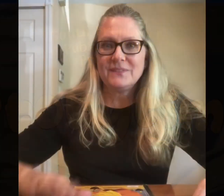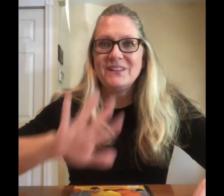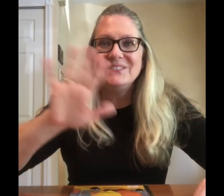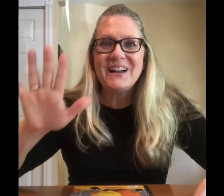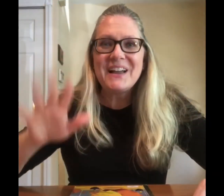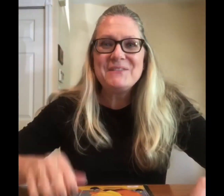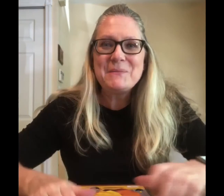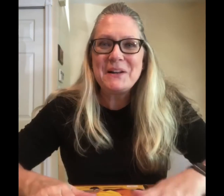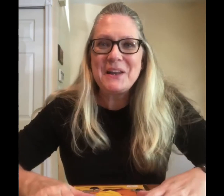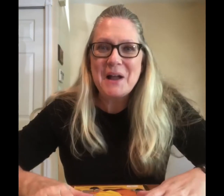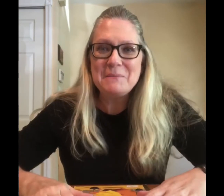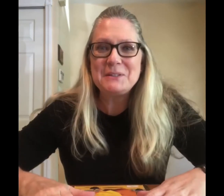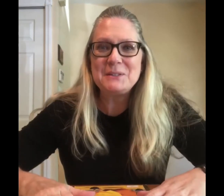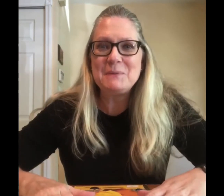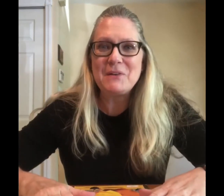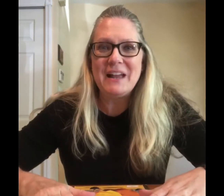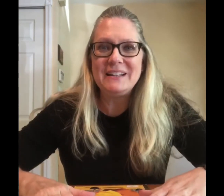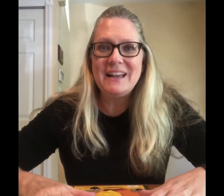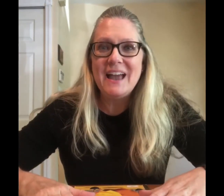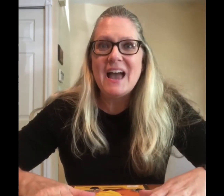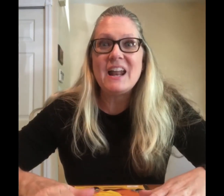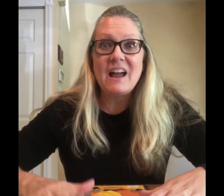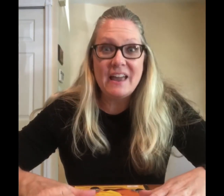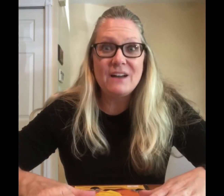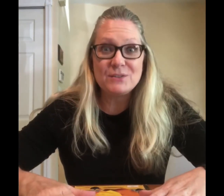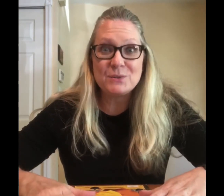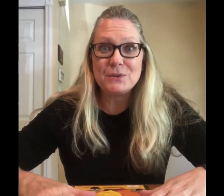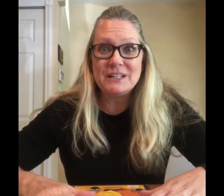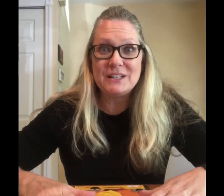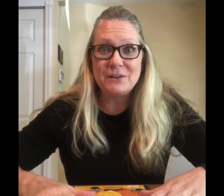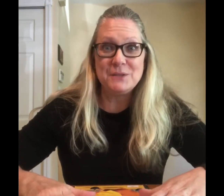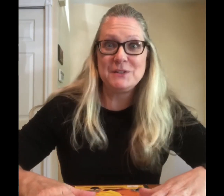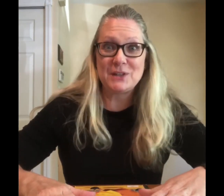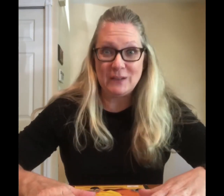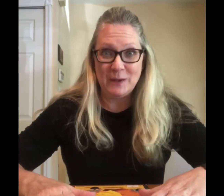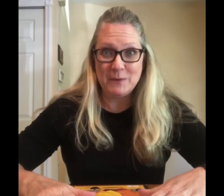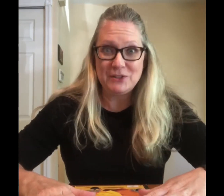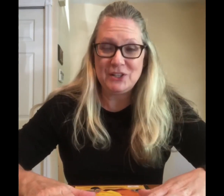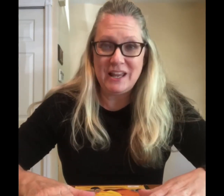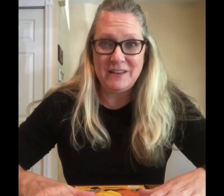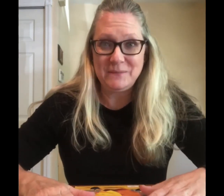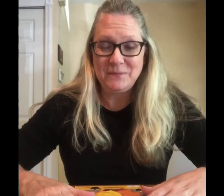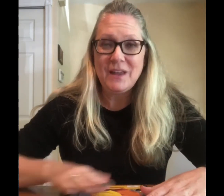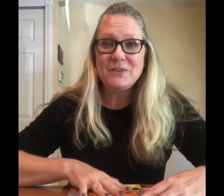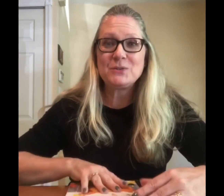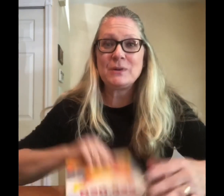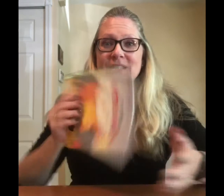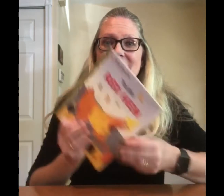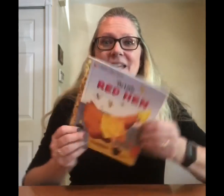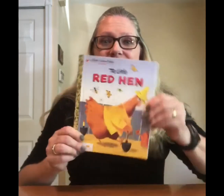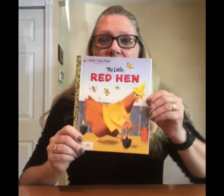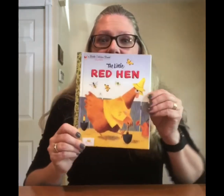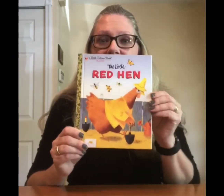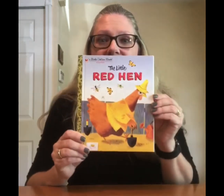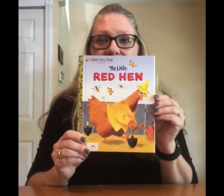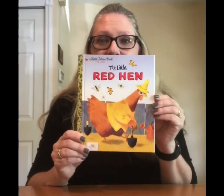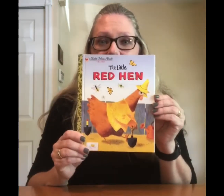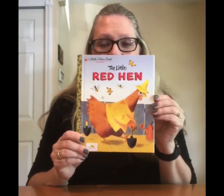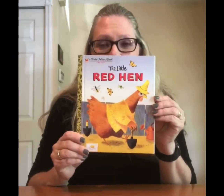Hi everybody, I'm Mrs. Moran and I have a story to tell you in sign language today. The story today is called The Little Red Hen.